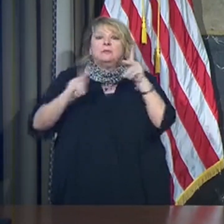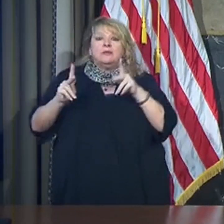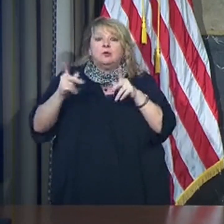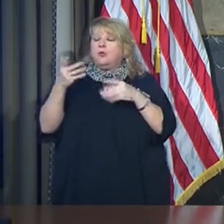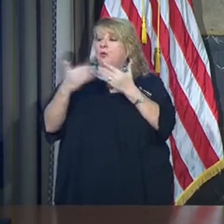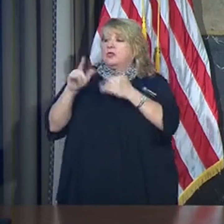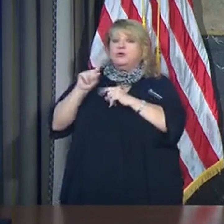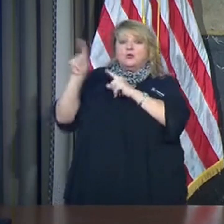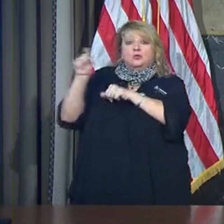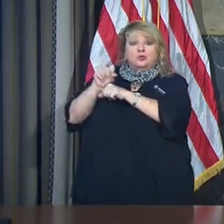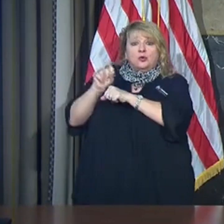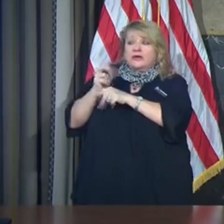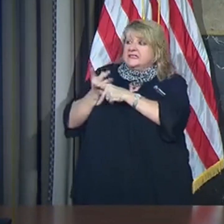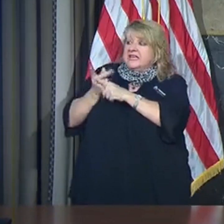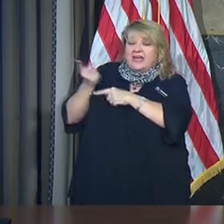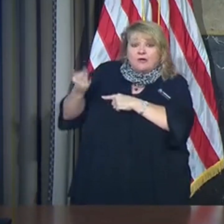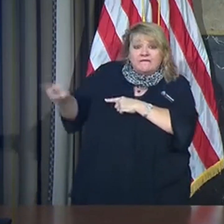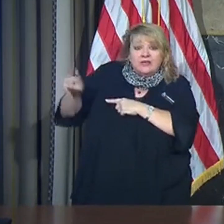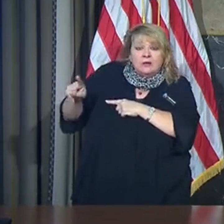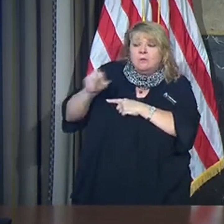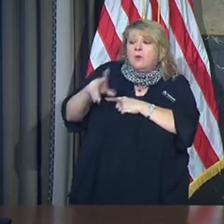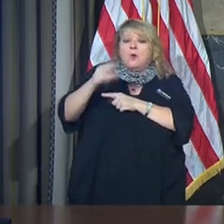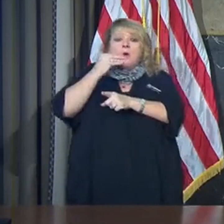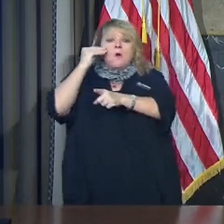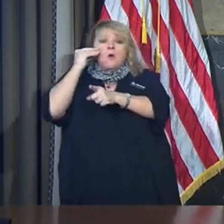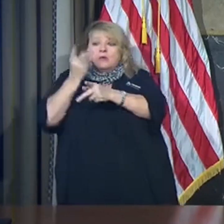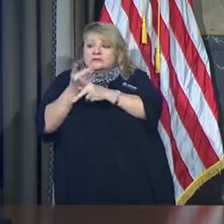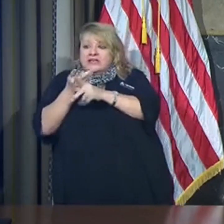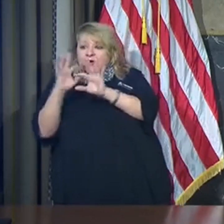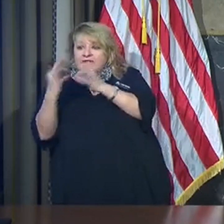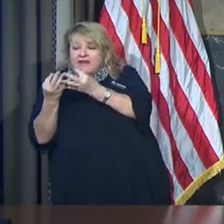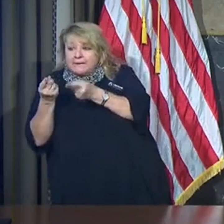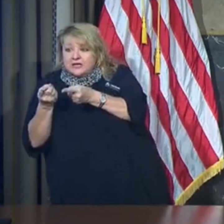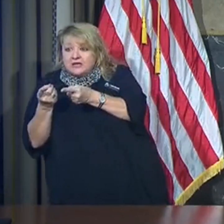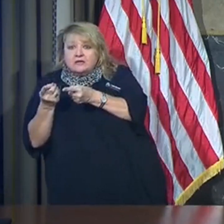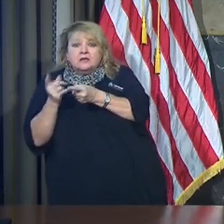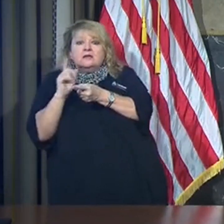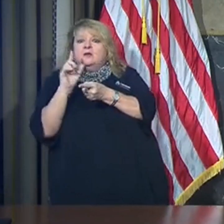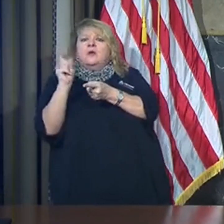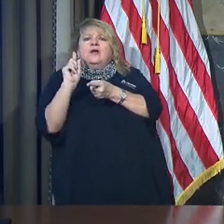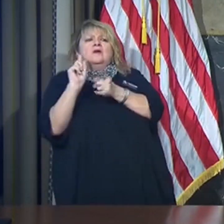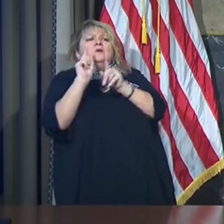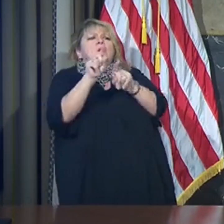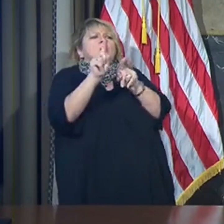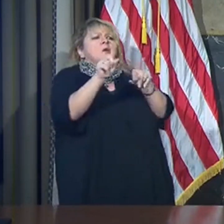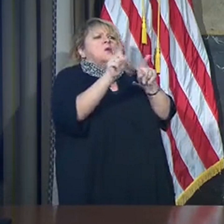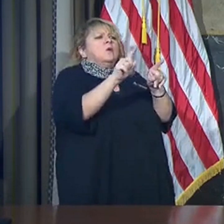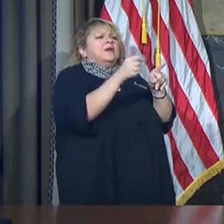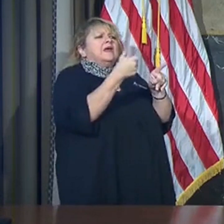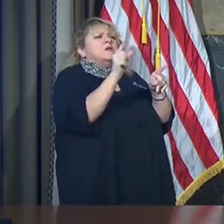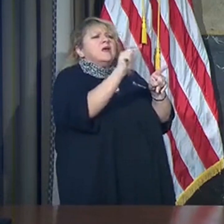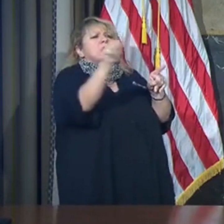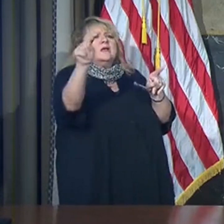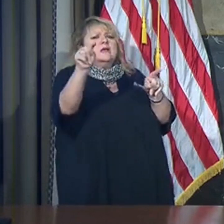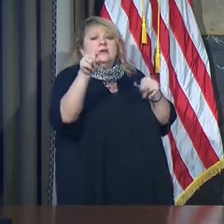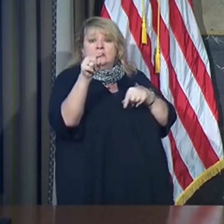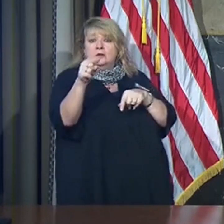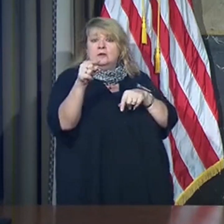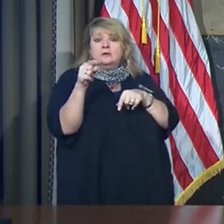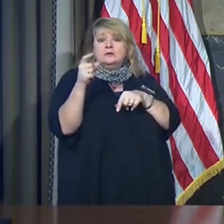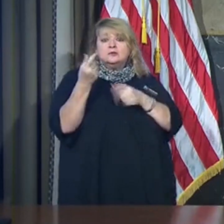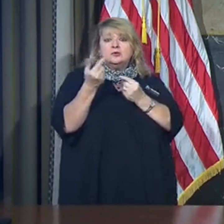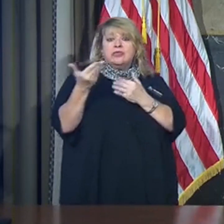that's at work, whether that's at home, whether that's in any environment that you interact, you have a couple things to do.